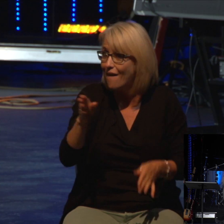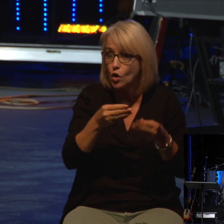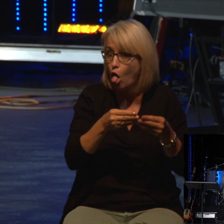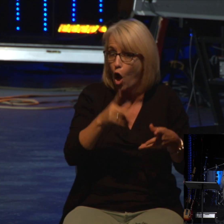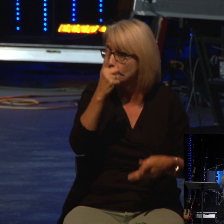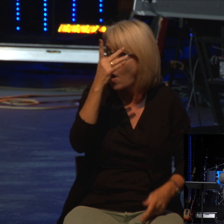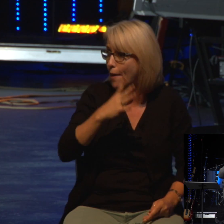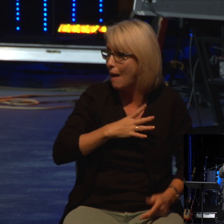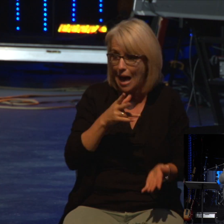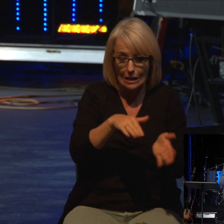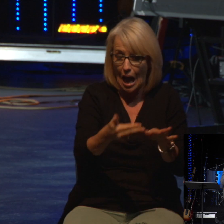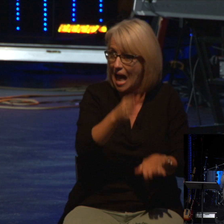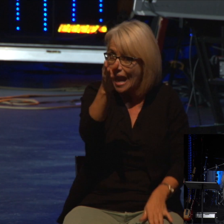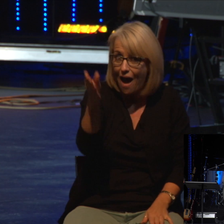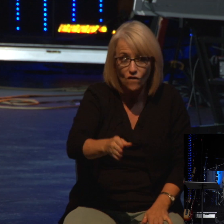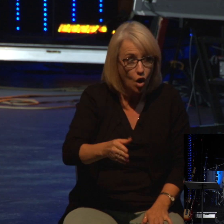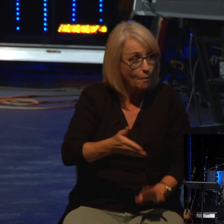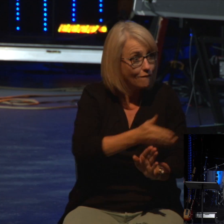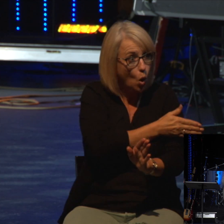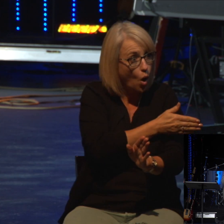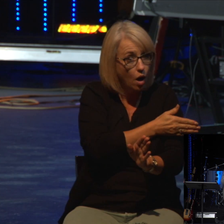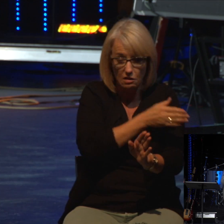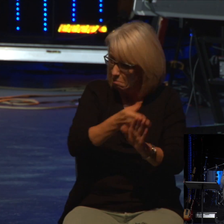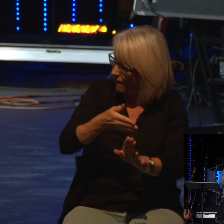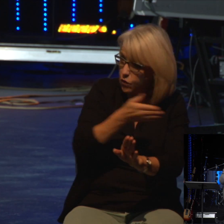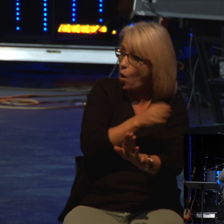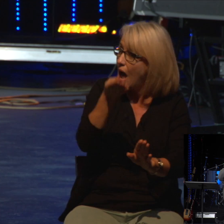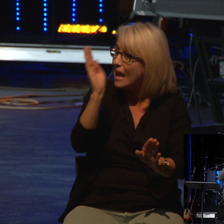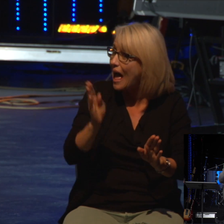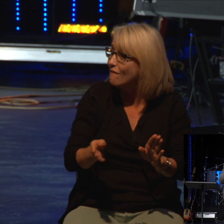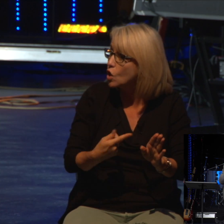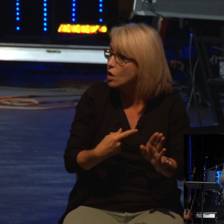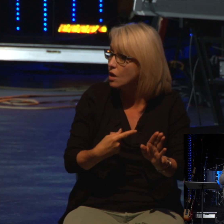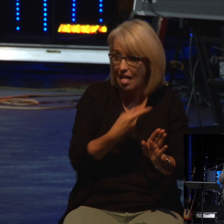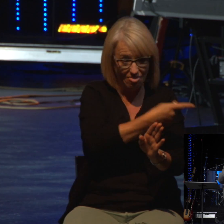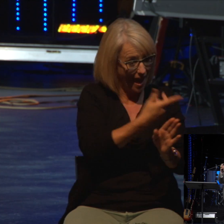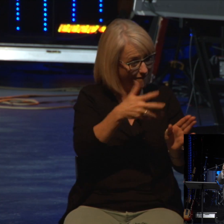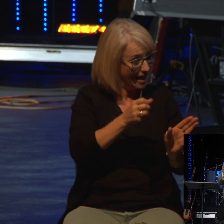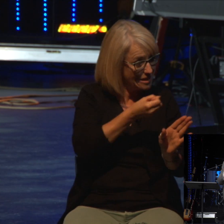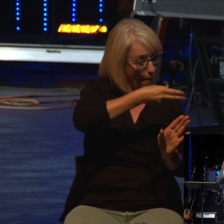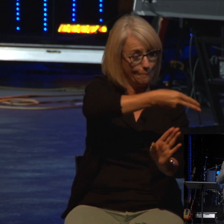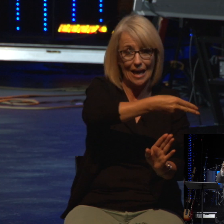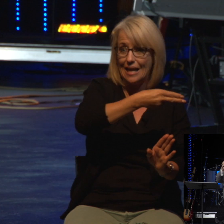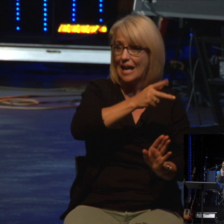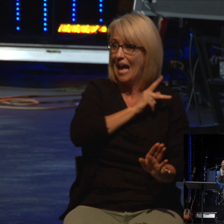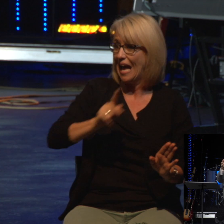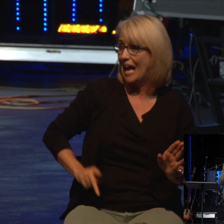They had on the other side of Georgia, of Jordan, whipped the army of King Sion.